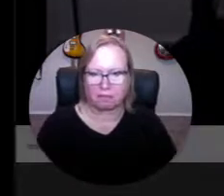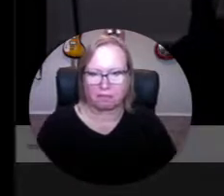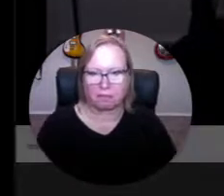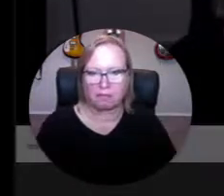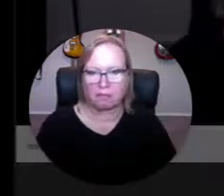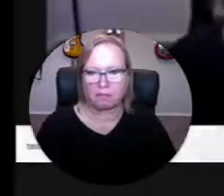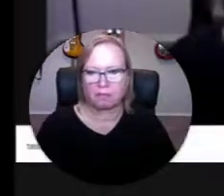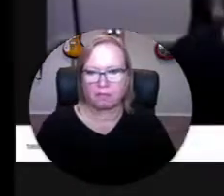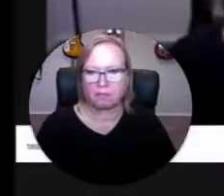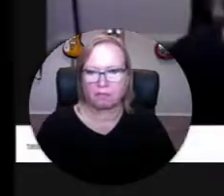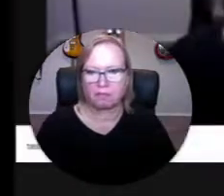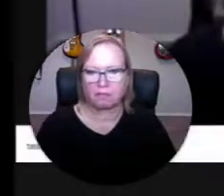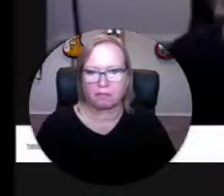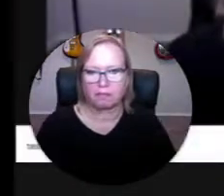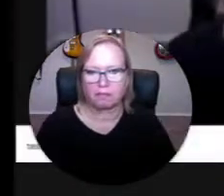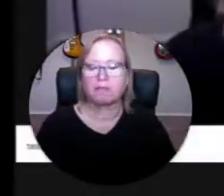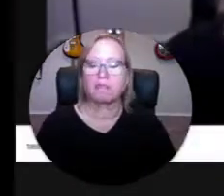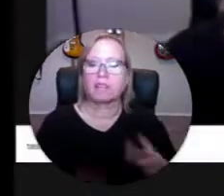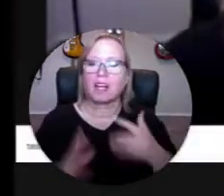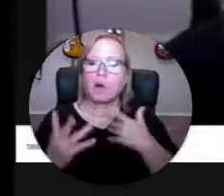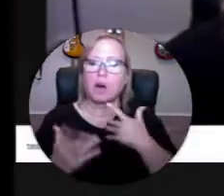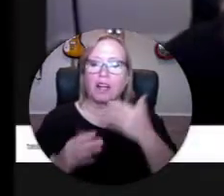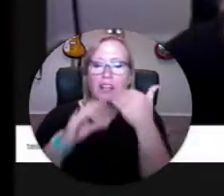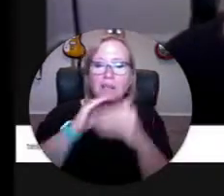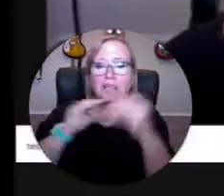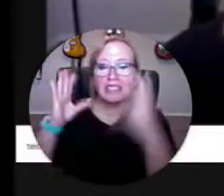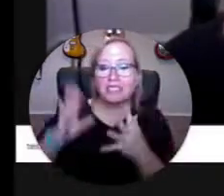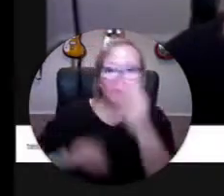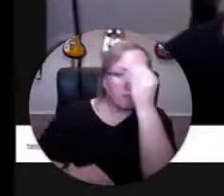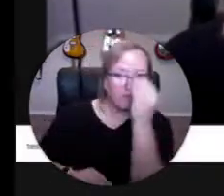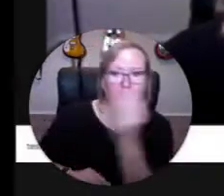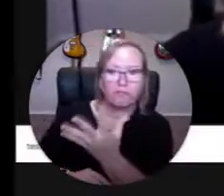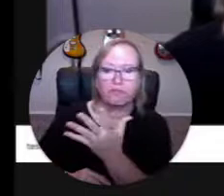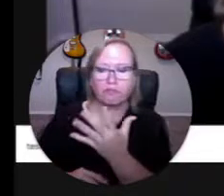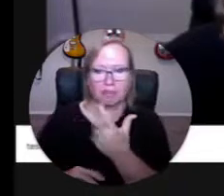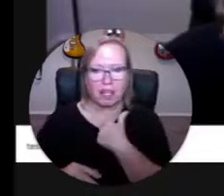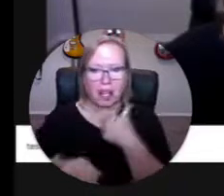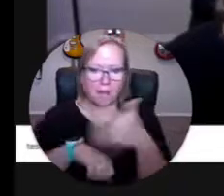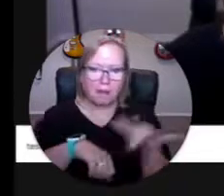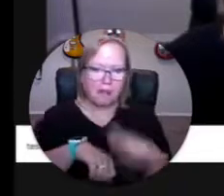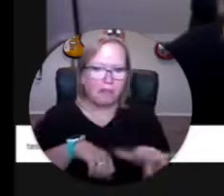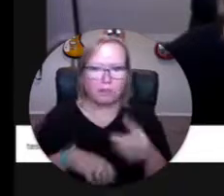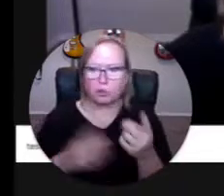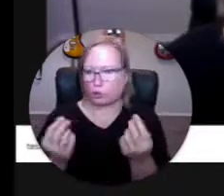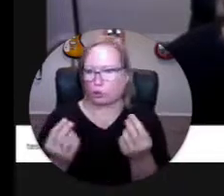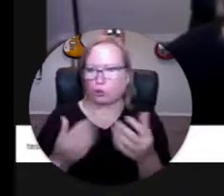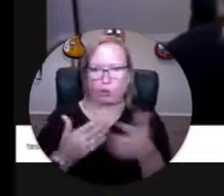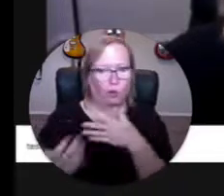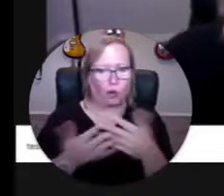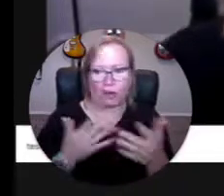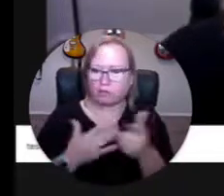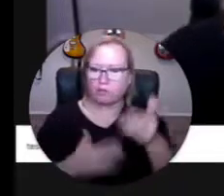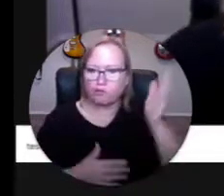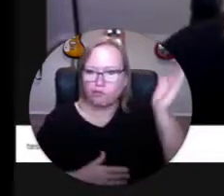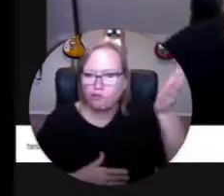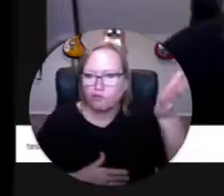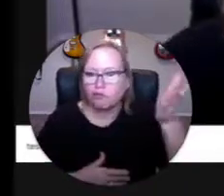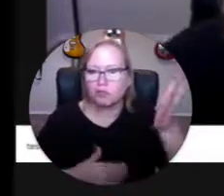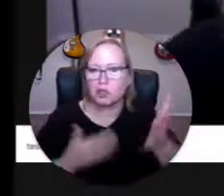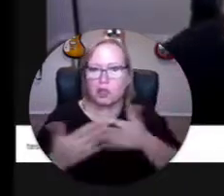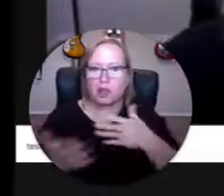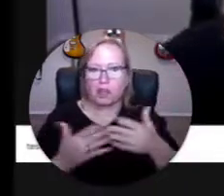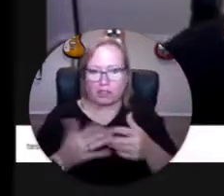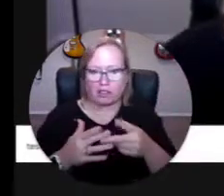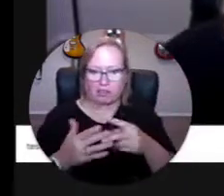Let them know that I am available to do whatever presentation, whether it's sight